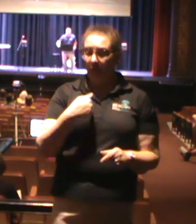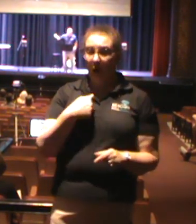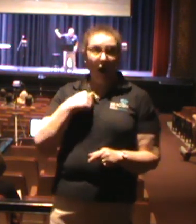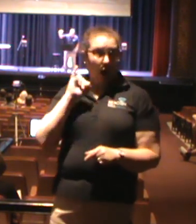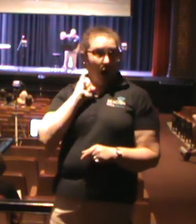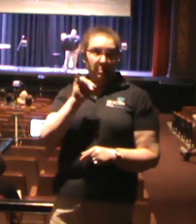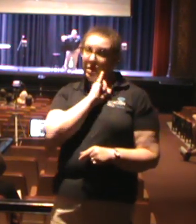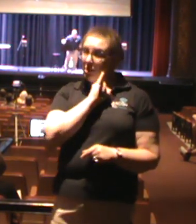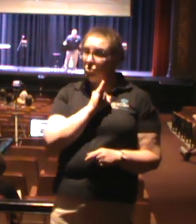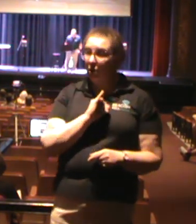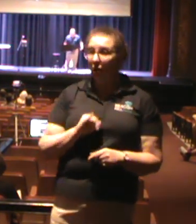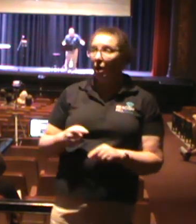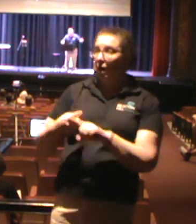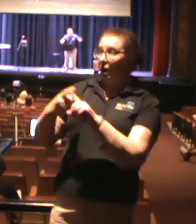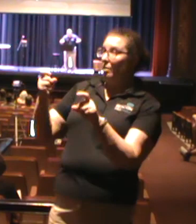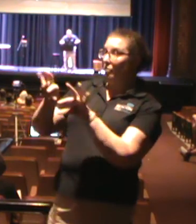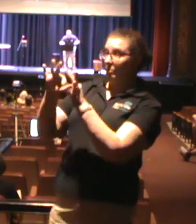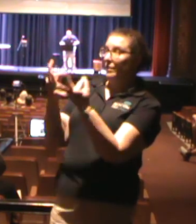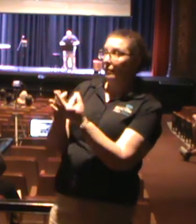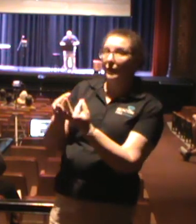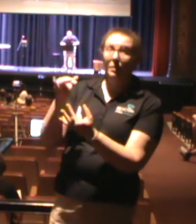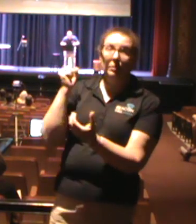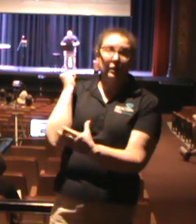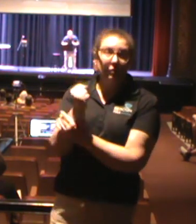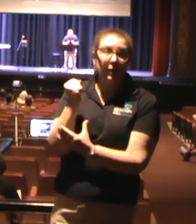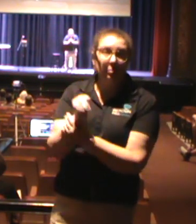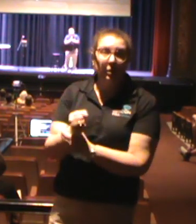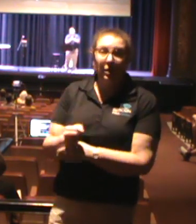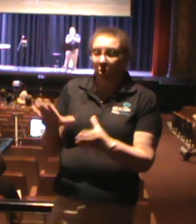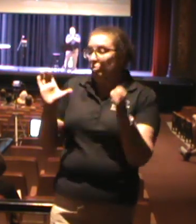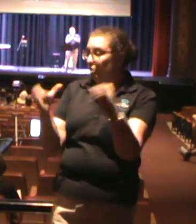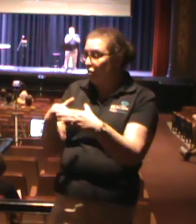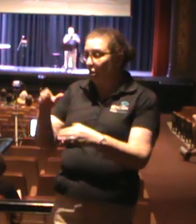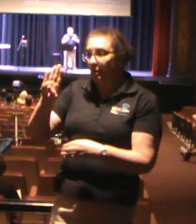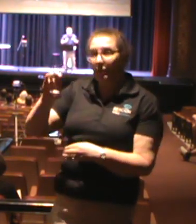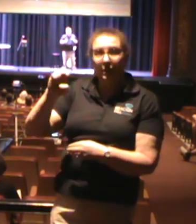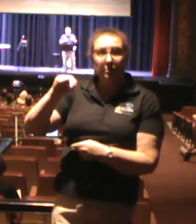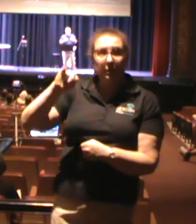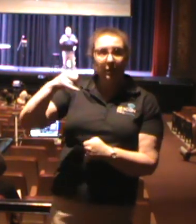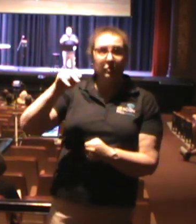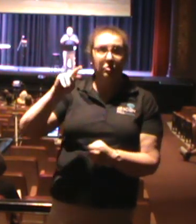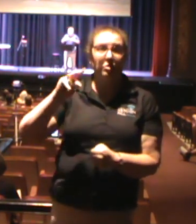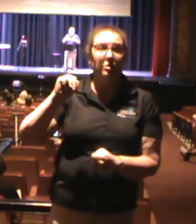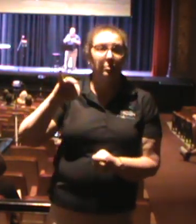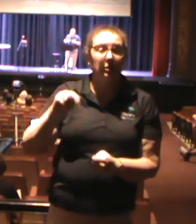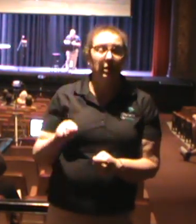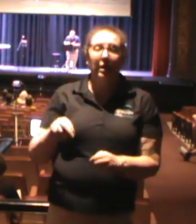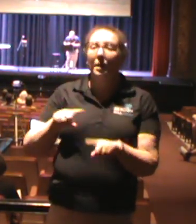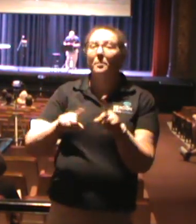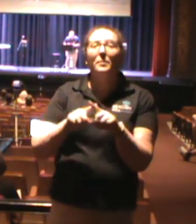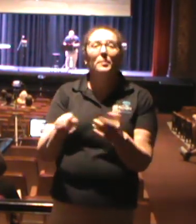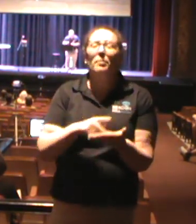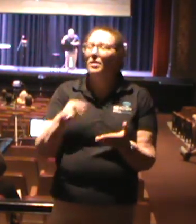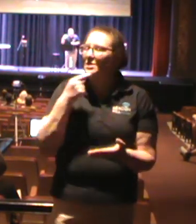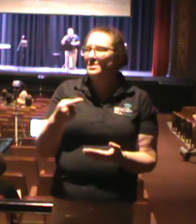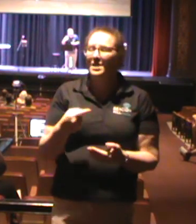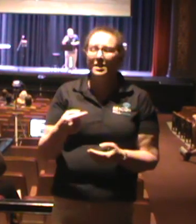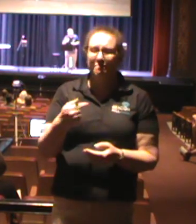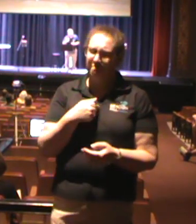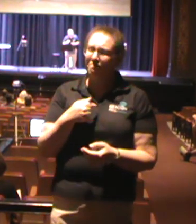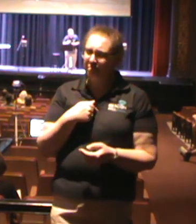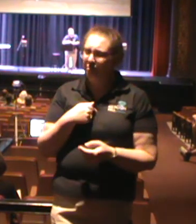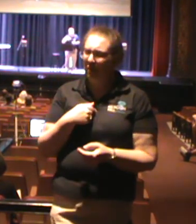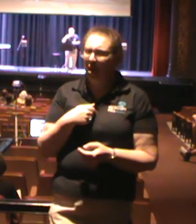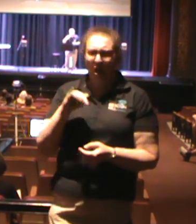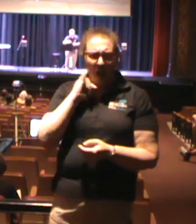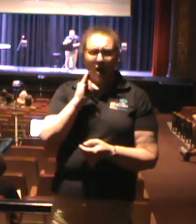Israelite. I'm a descendant of Abraham from the tribe of Benjamin. Yet, he is saying basically that I have all the pedigree, but I was